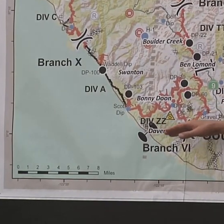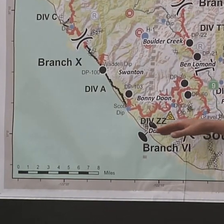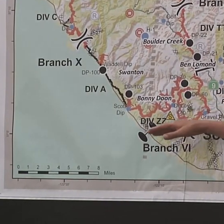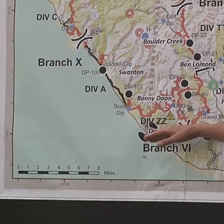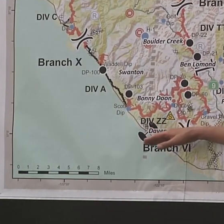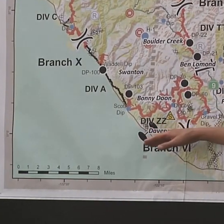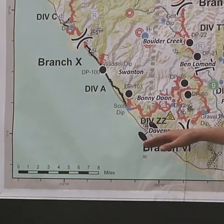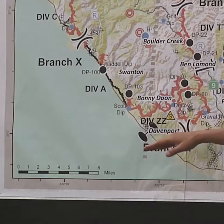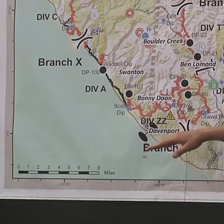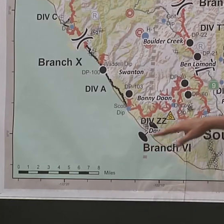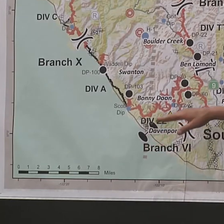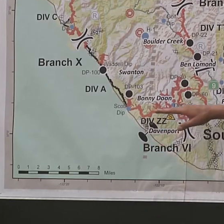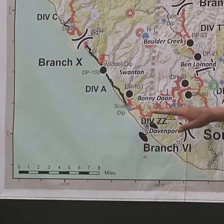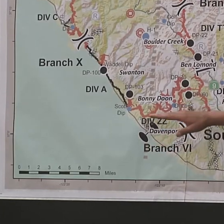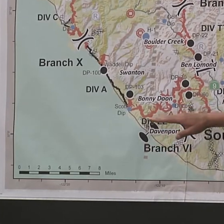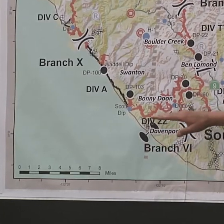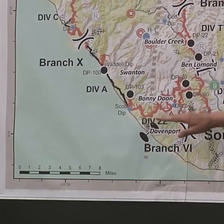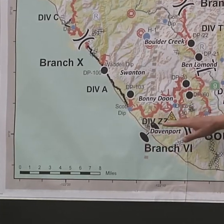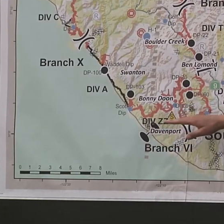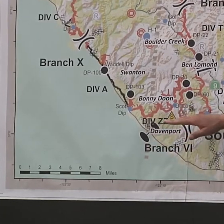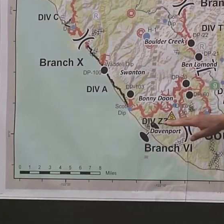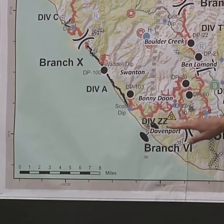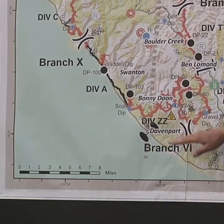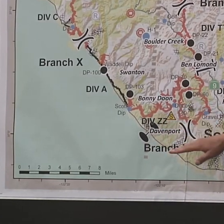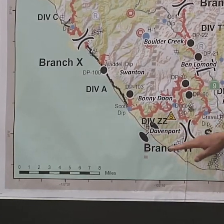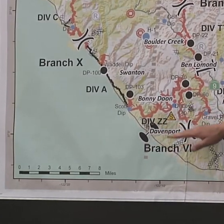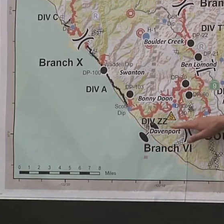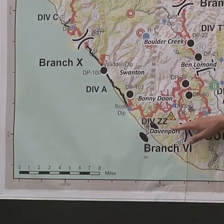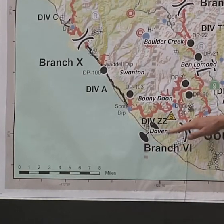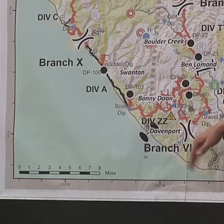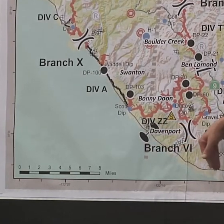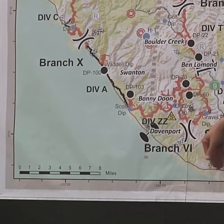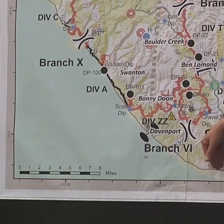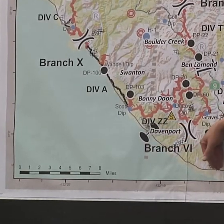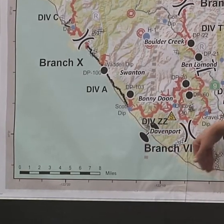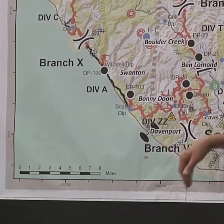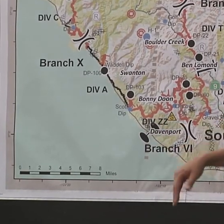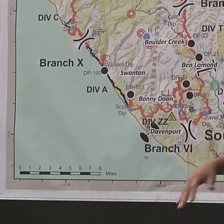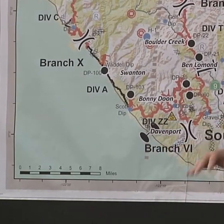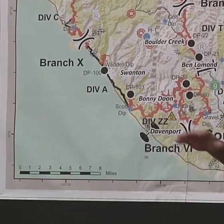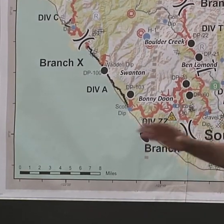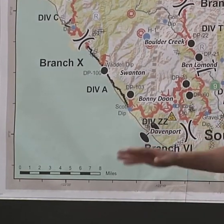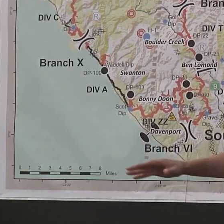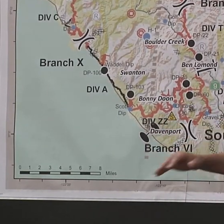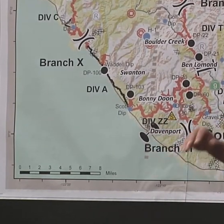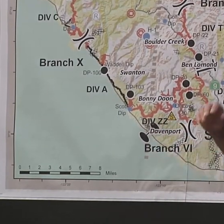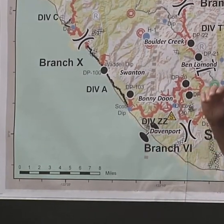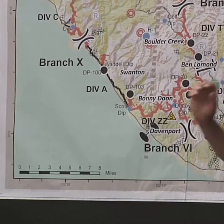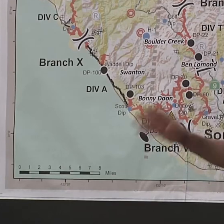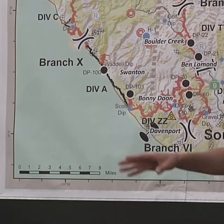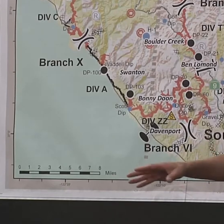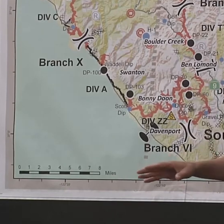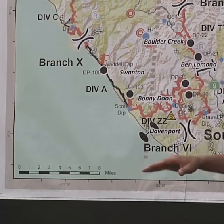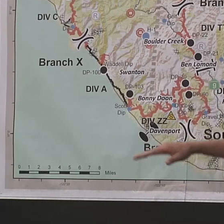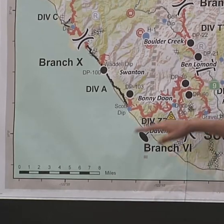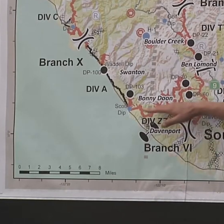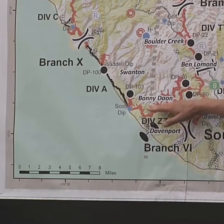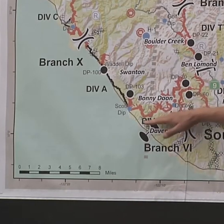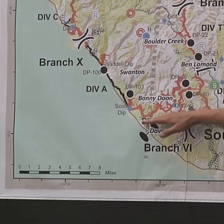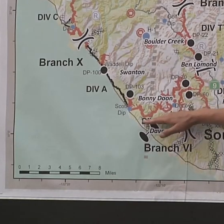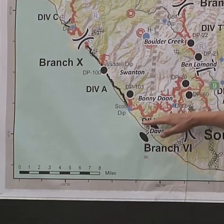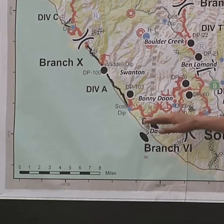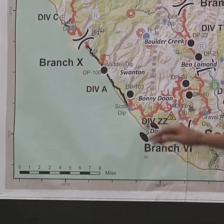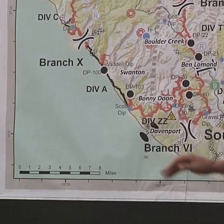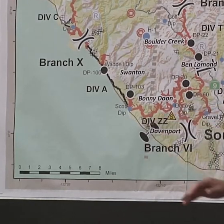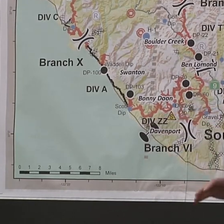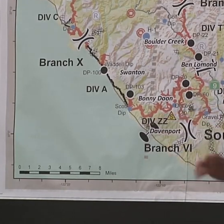of Santa Cruz and the UC campus. Again, our control lines that we've established and our secondary control lines, still valid, still working. The